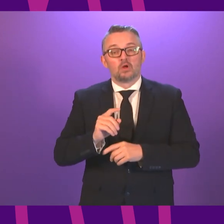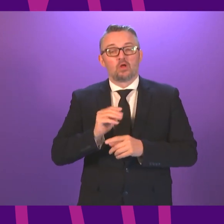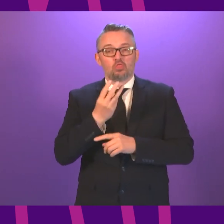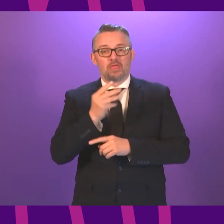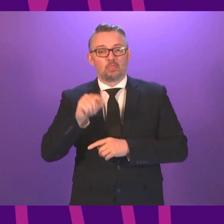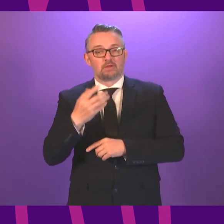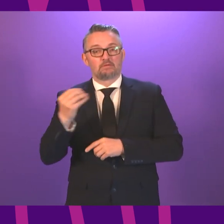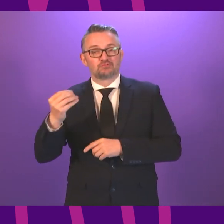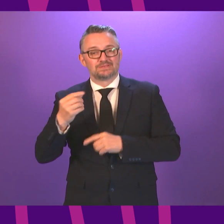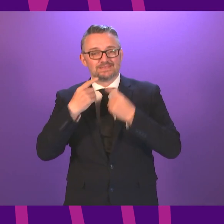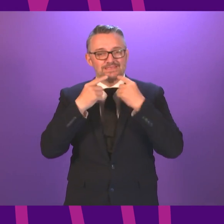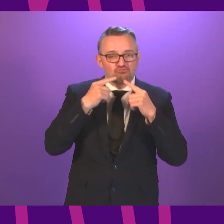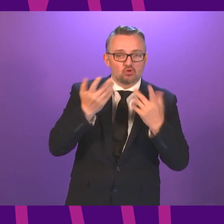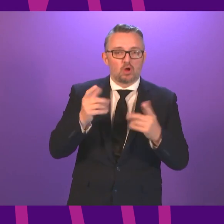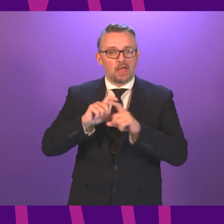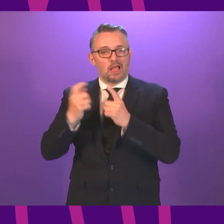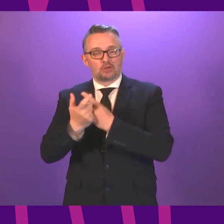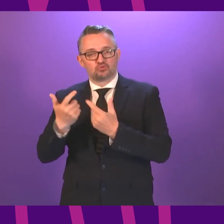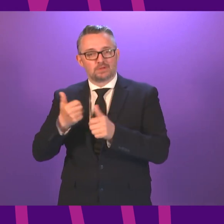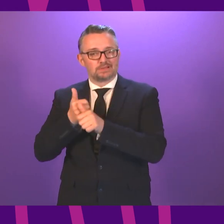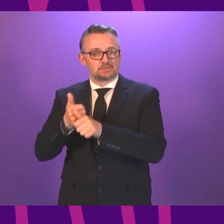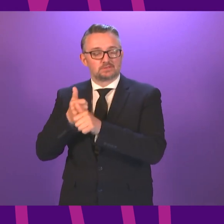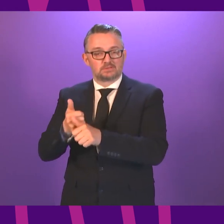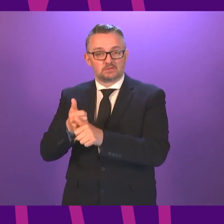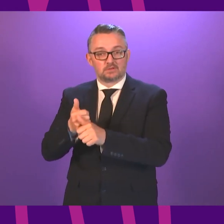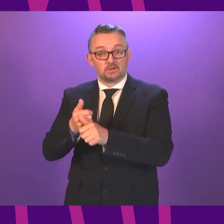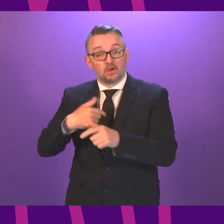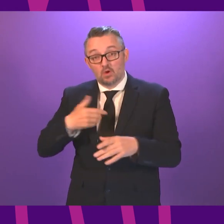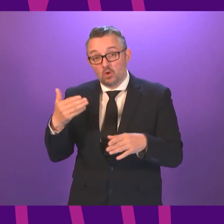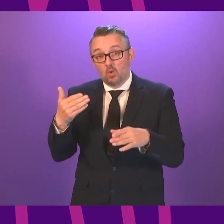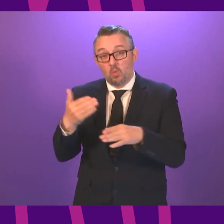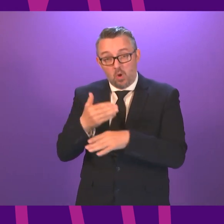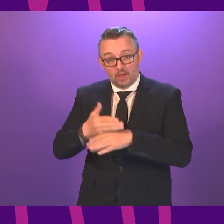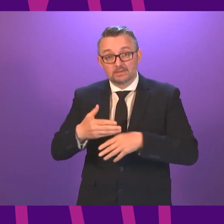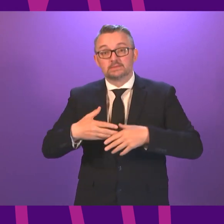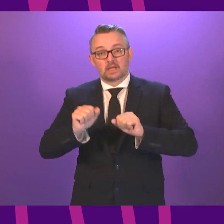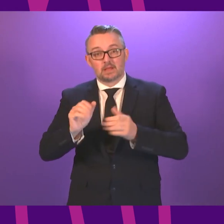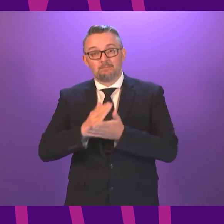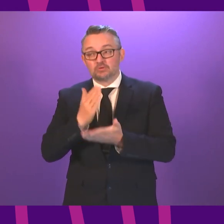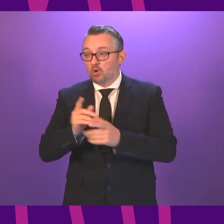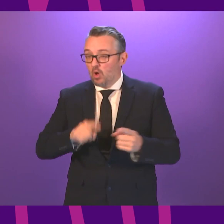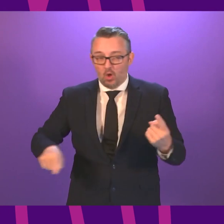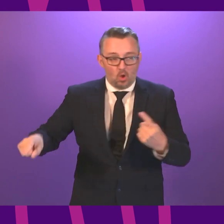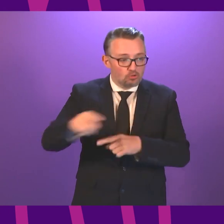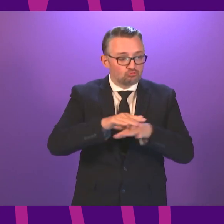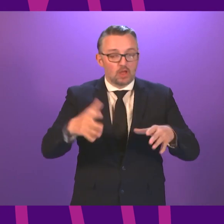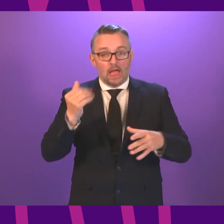teachers and classroom assistants. And we will begin work to ensure that all children have access to a laptop or tablet and take steps